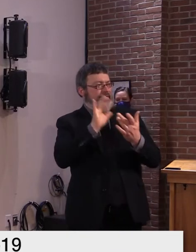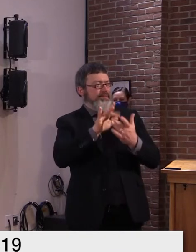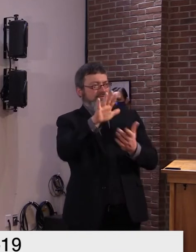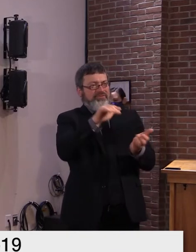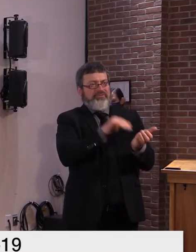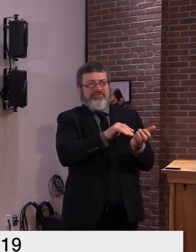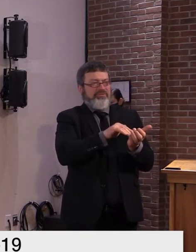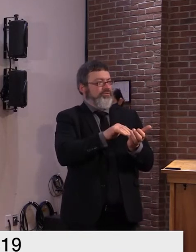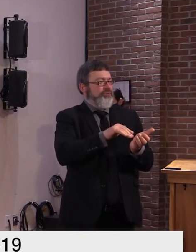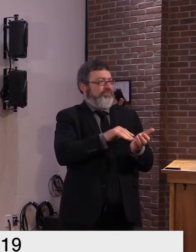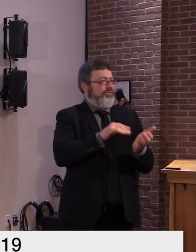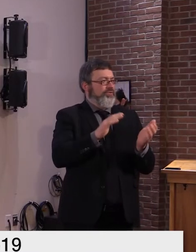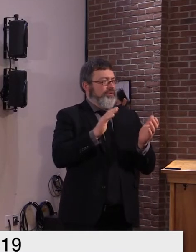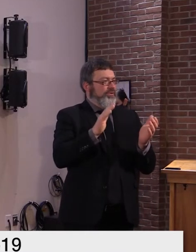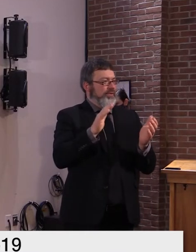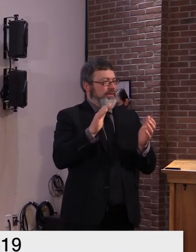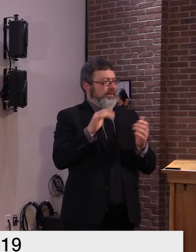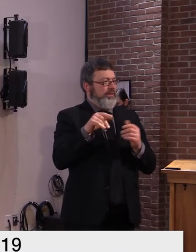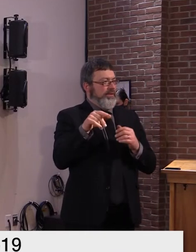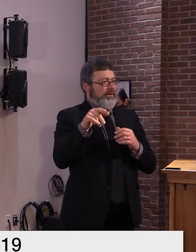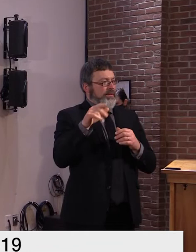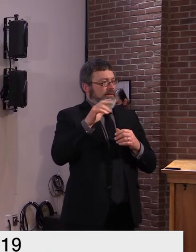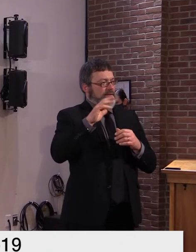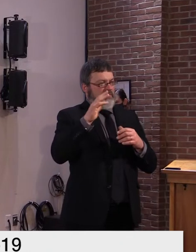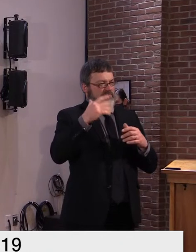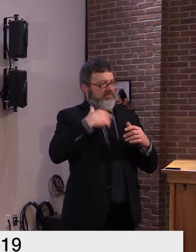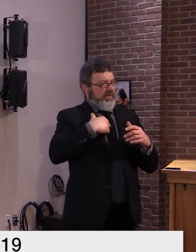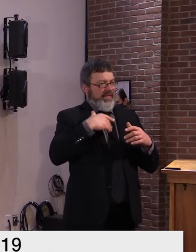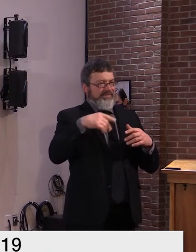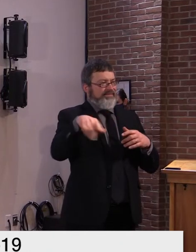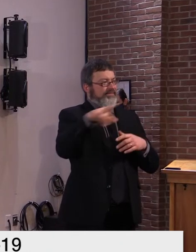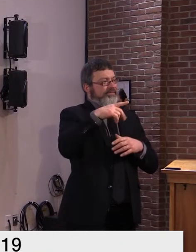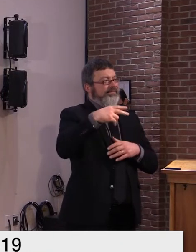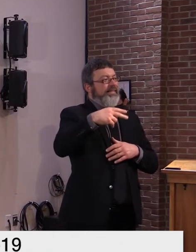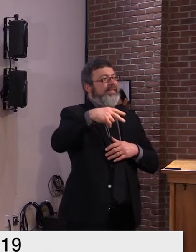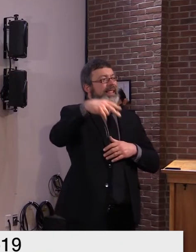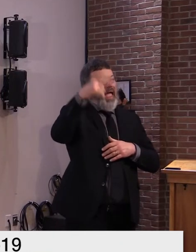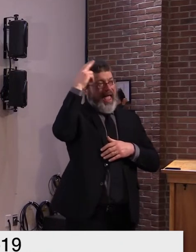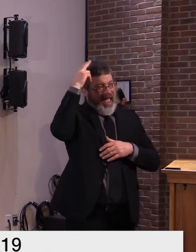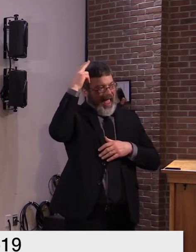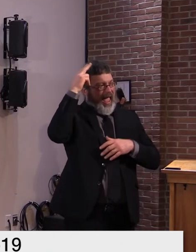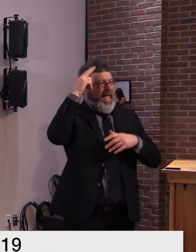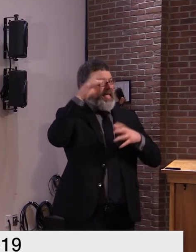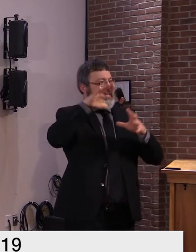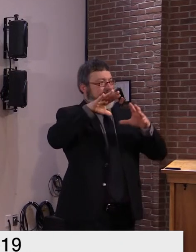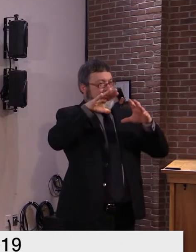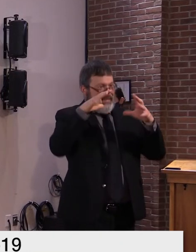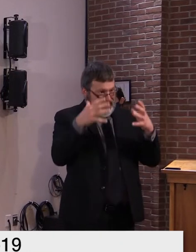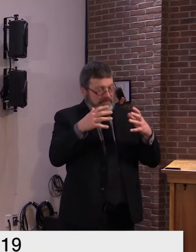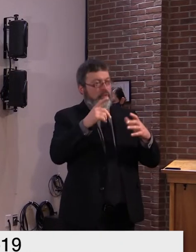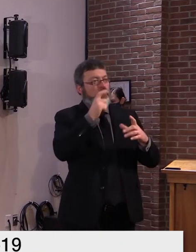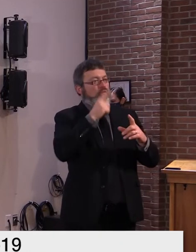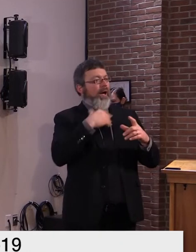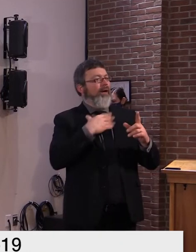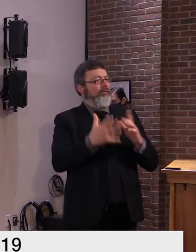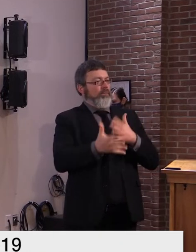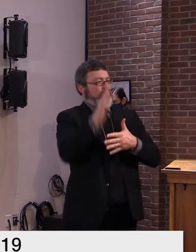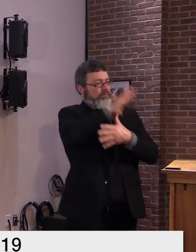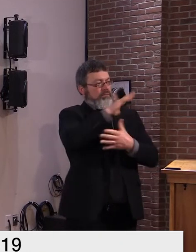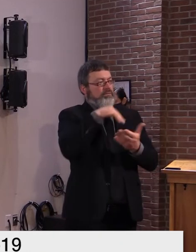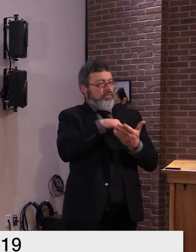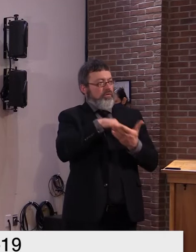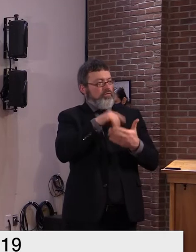percentages of our population who have a primary care clinician and it's obviously that trusted